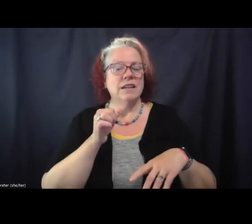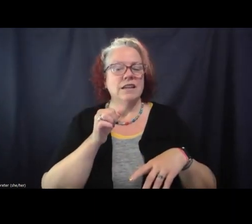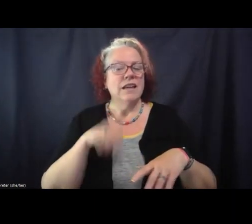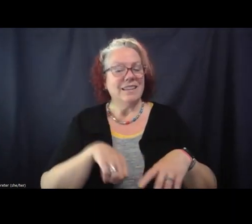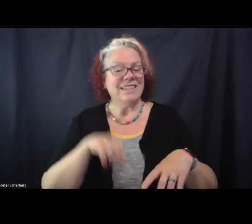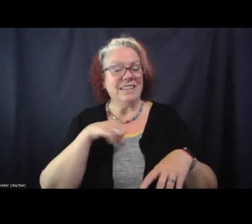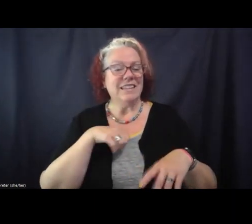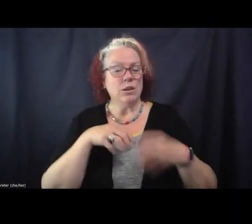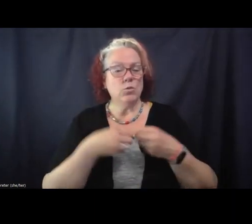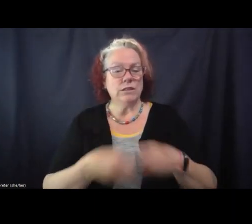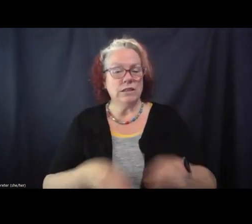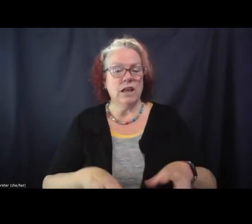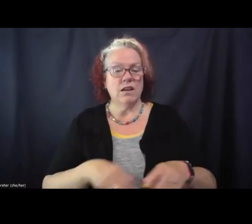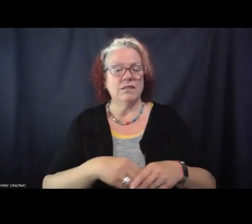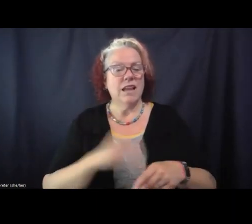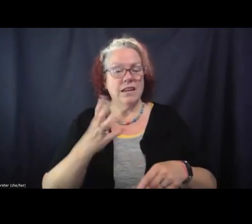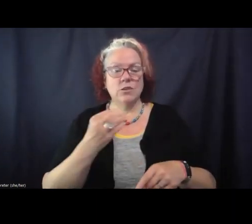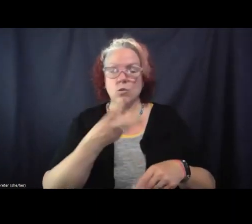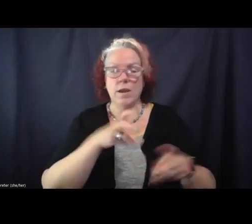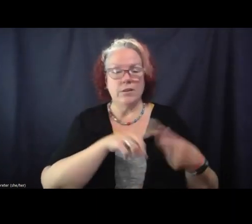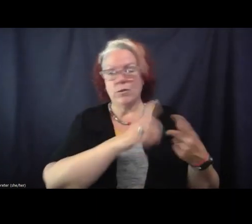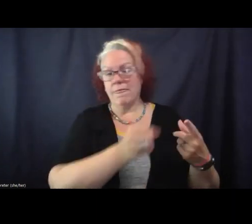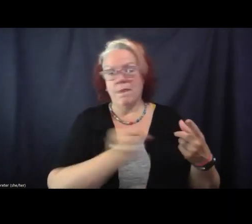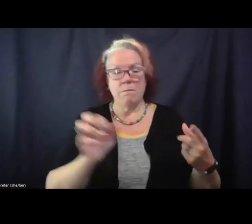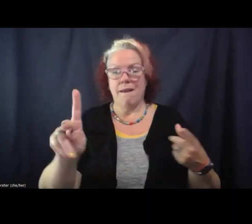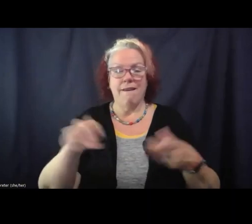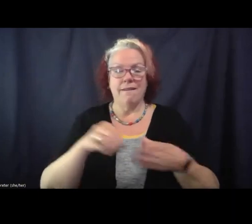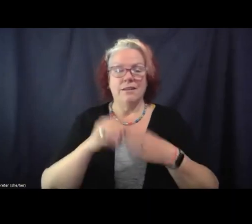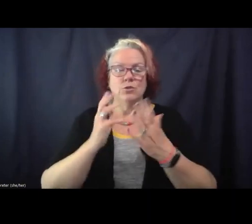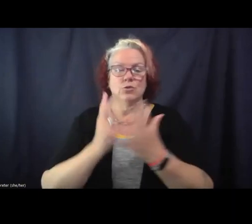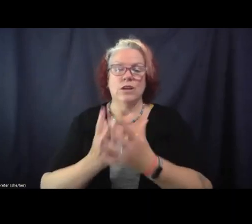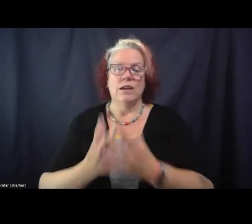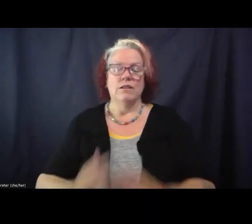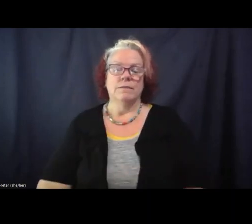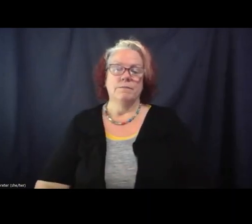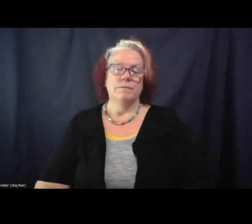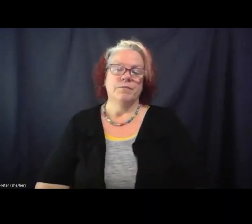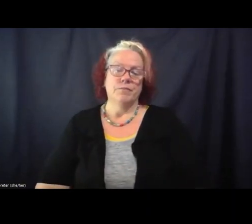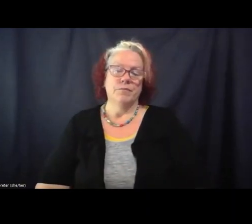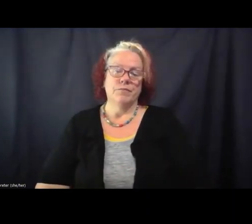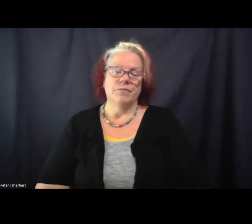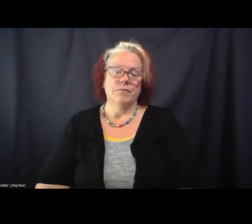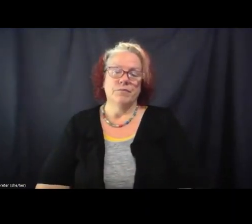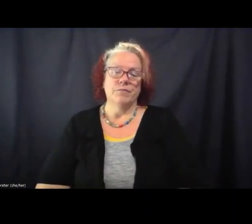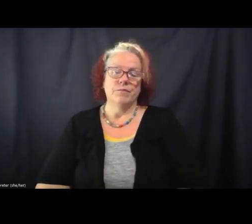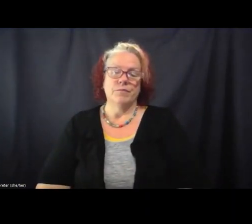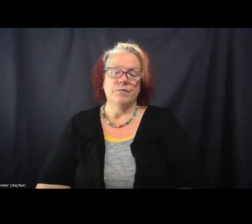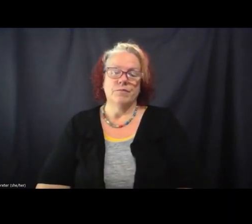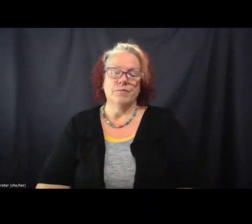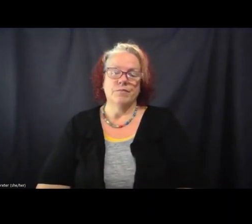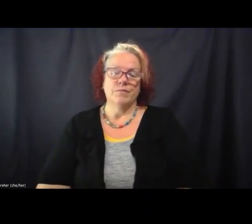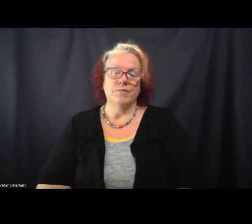then directly put people back into the jail. Um, so that was something that happened in